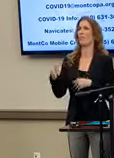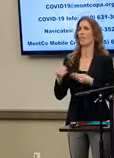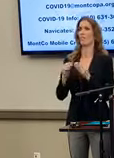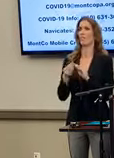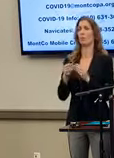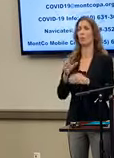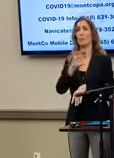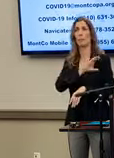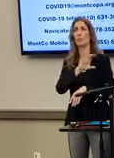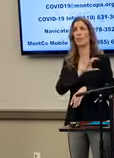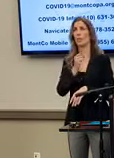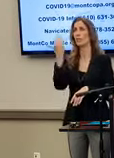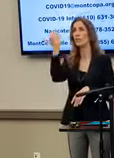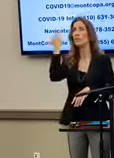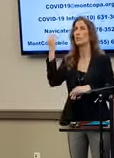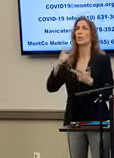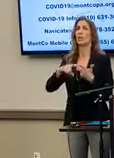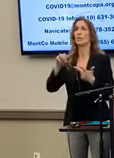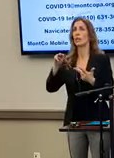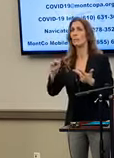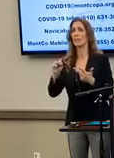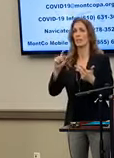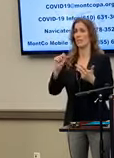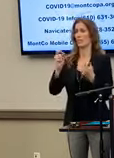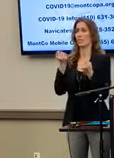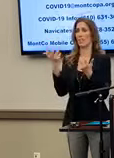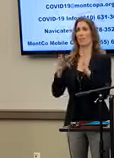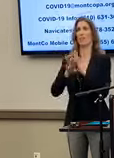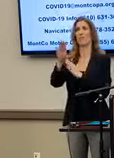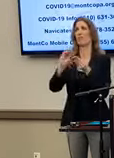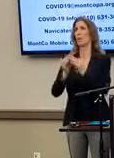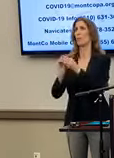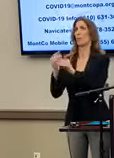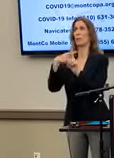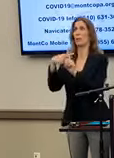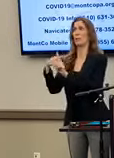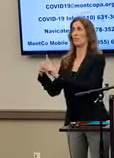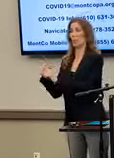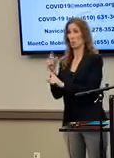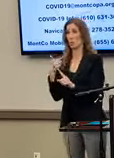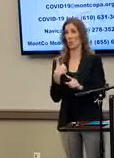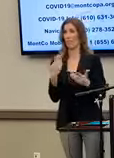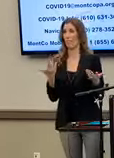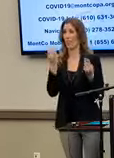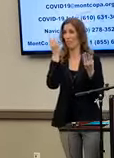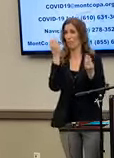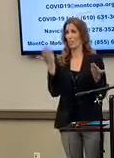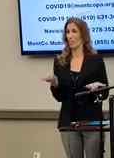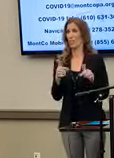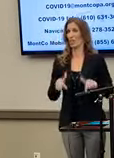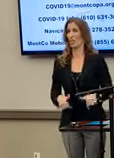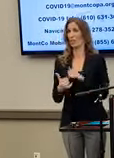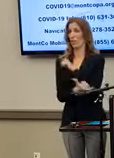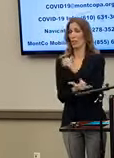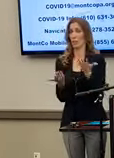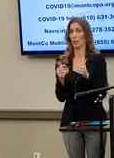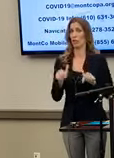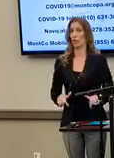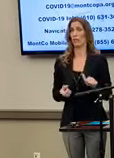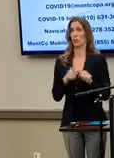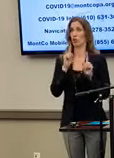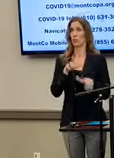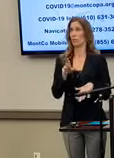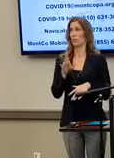police officers, fire fighters, EMTs, testing positive. Do you have that data in the county, and if so, for county first